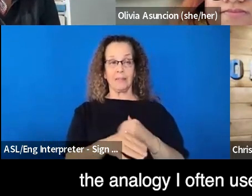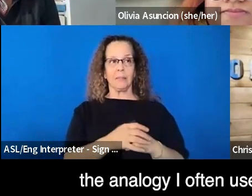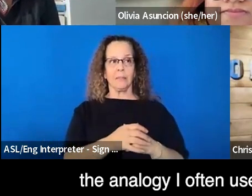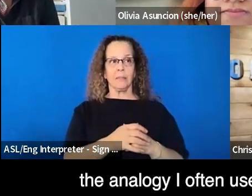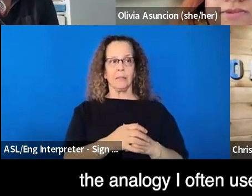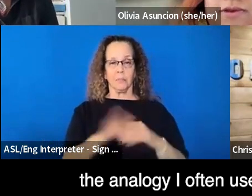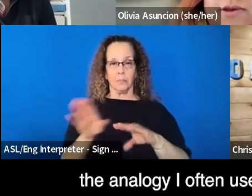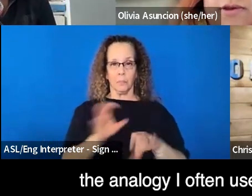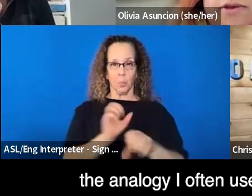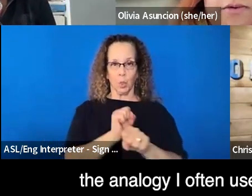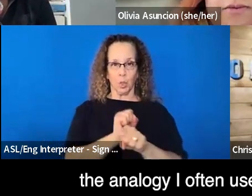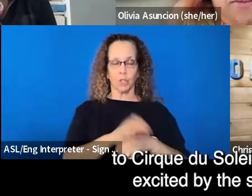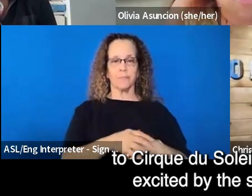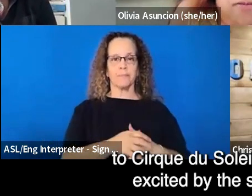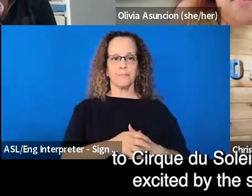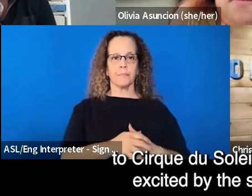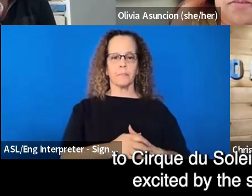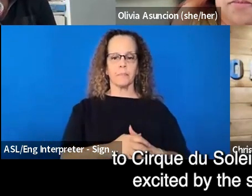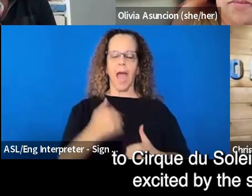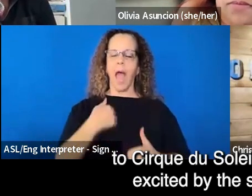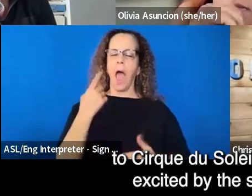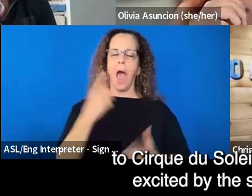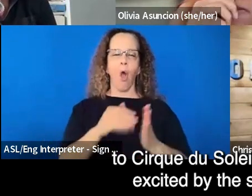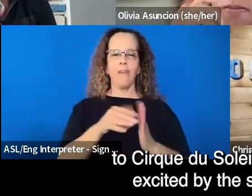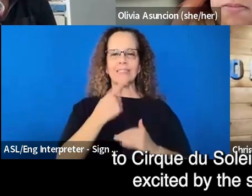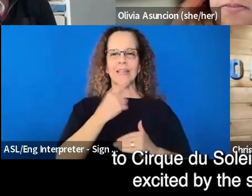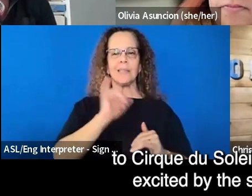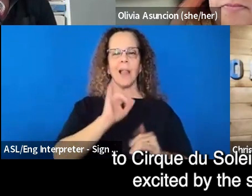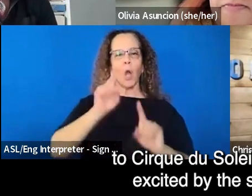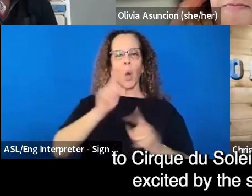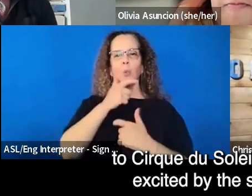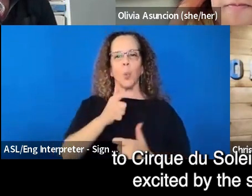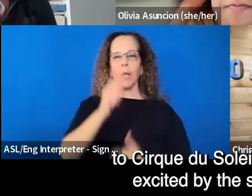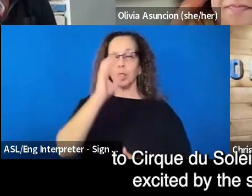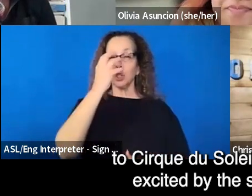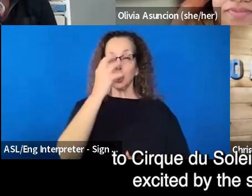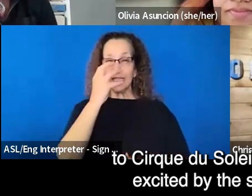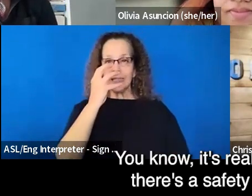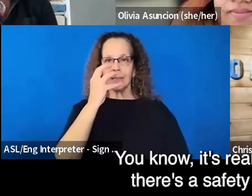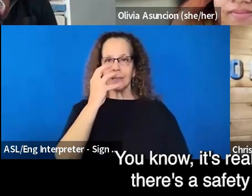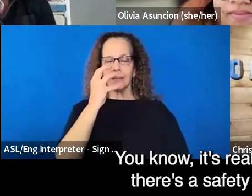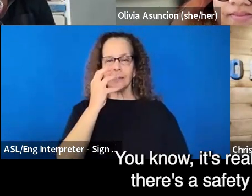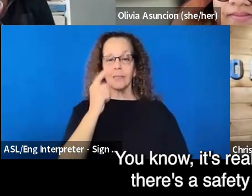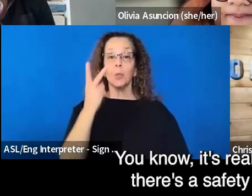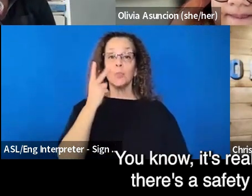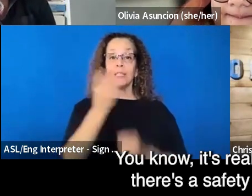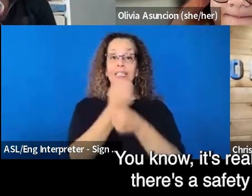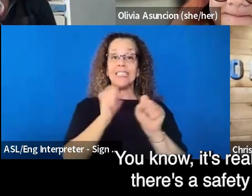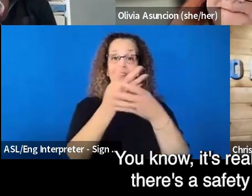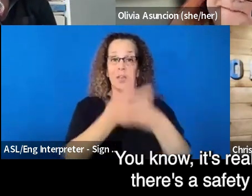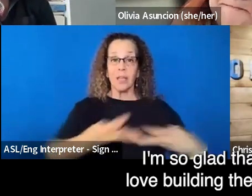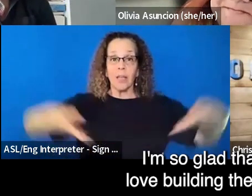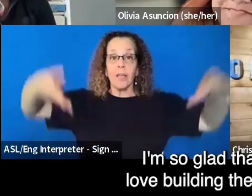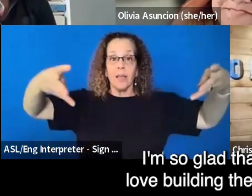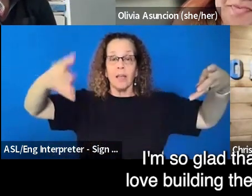the analogy I often use is it's like going to Cirque du Soleil and getting excited by the safety net. You know, it's really important. There's a